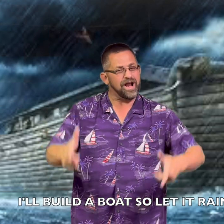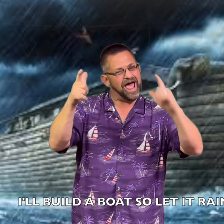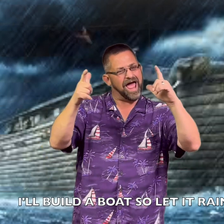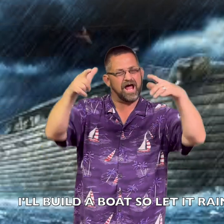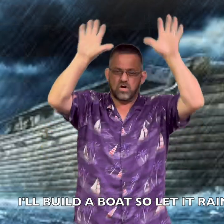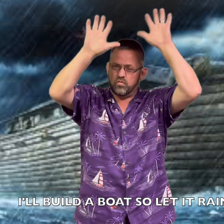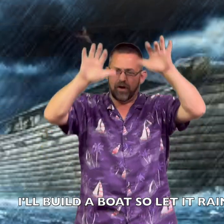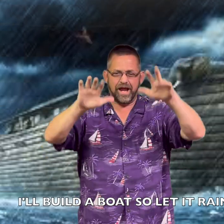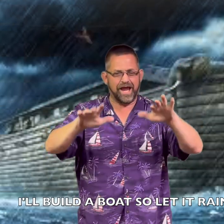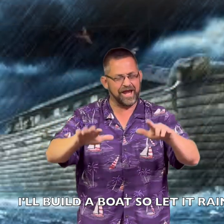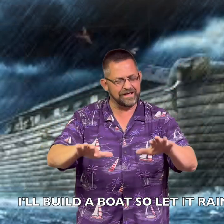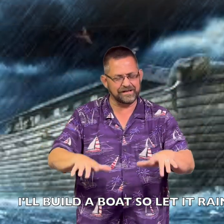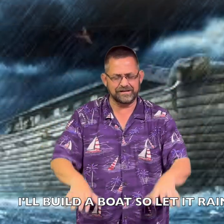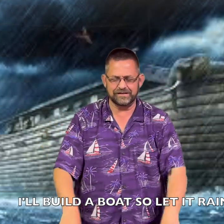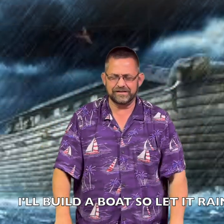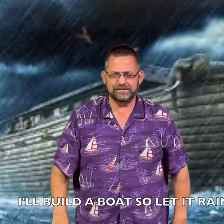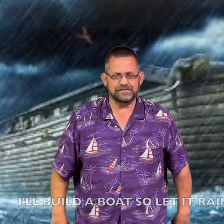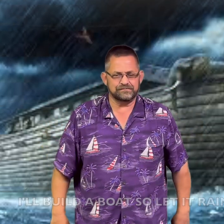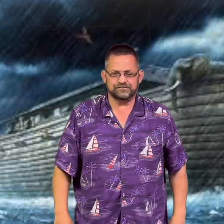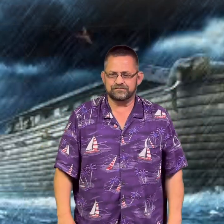so let it rain